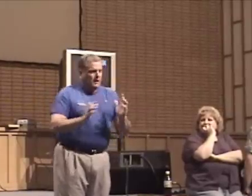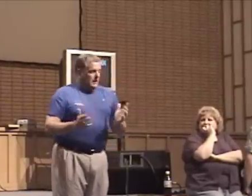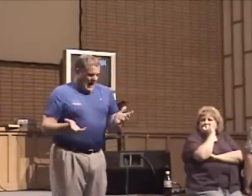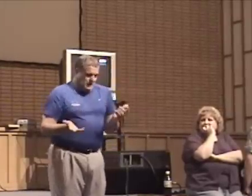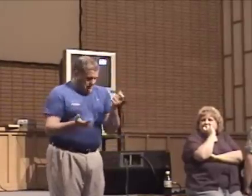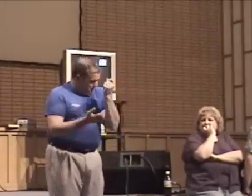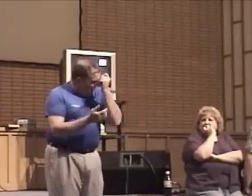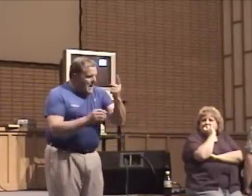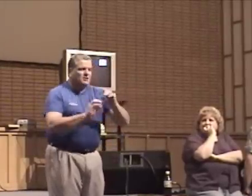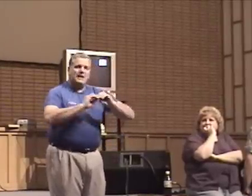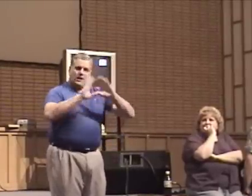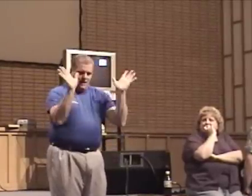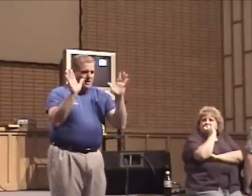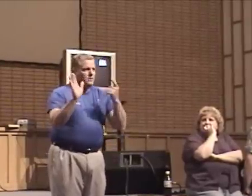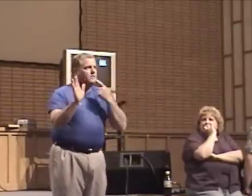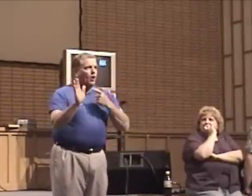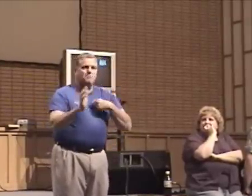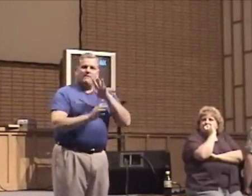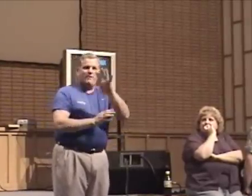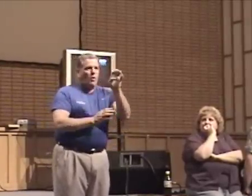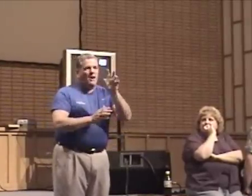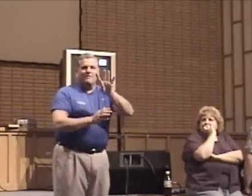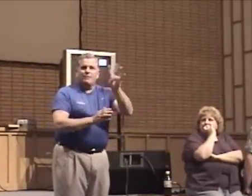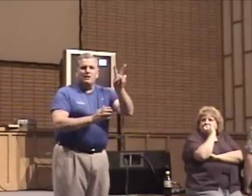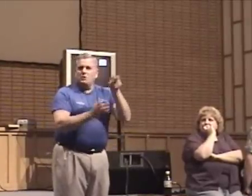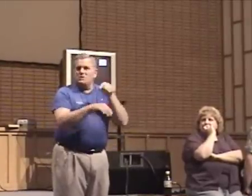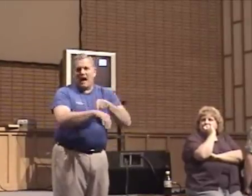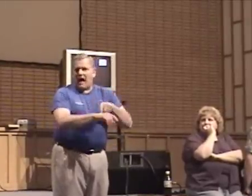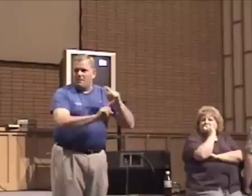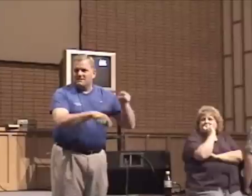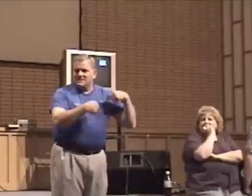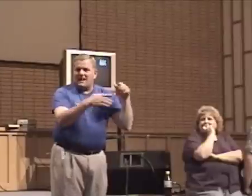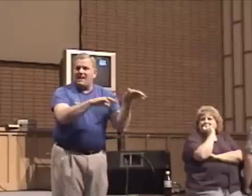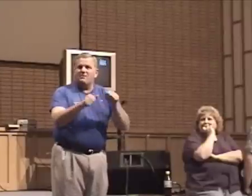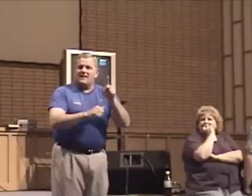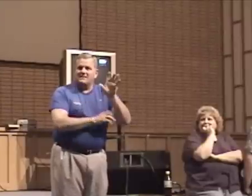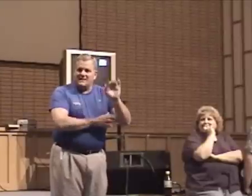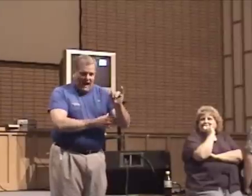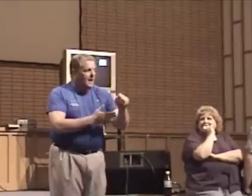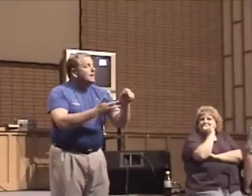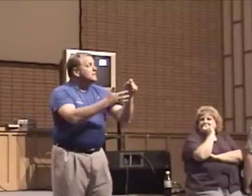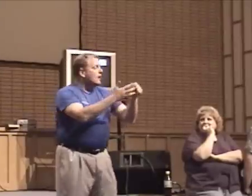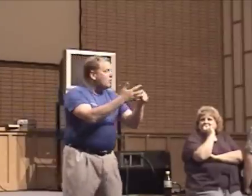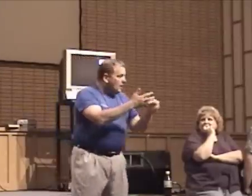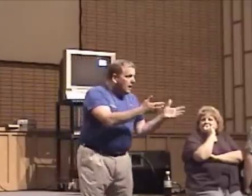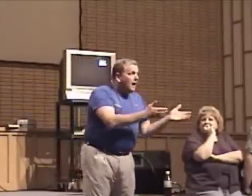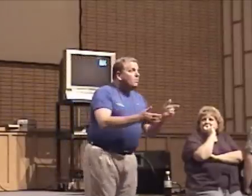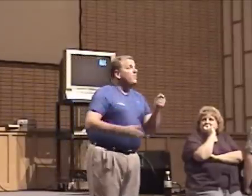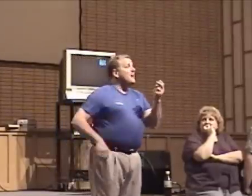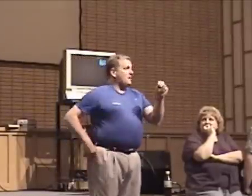I said, I don't understand clearly. You're talking so hundred footage. I don't know. So, then,